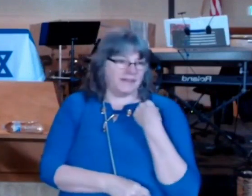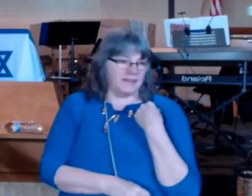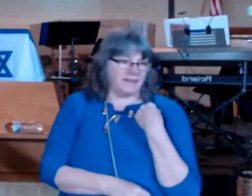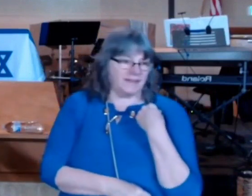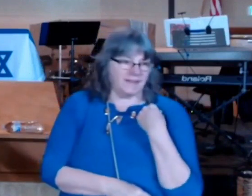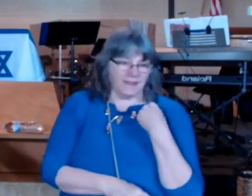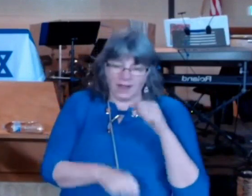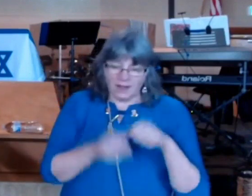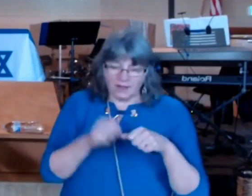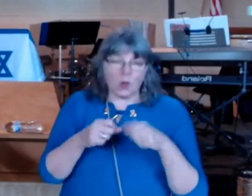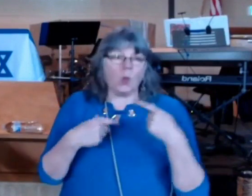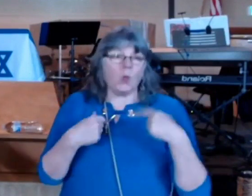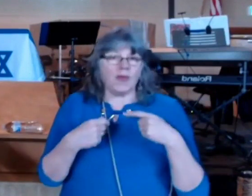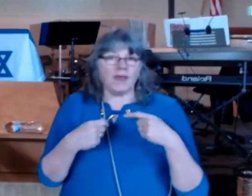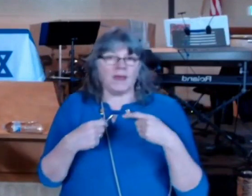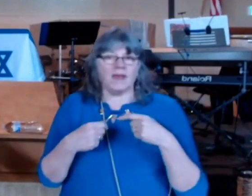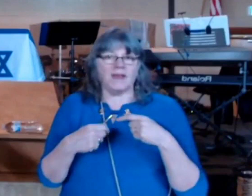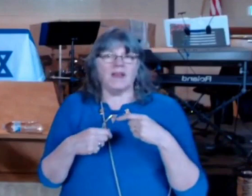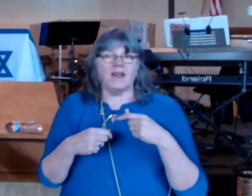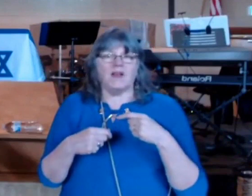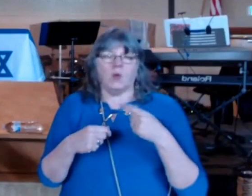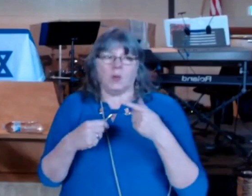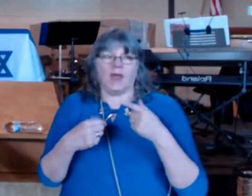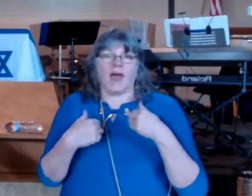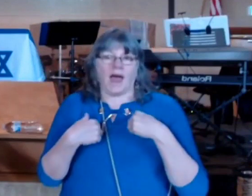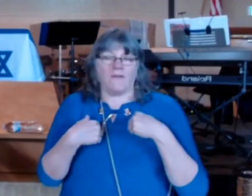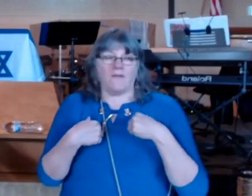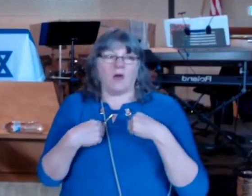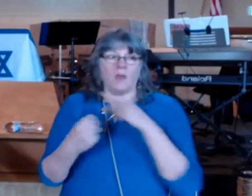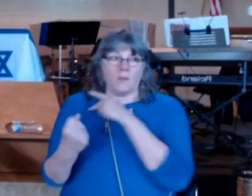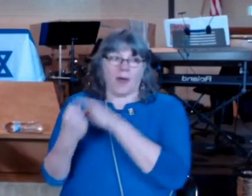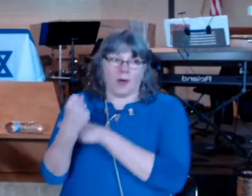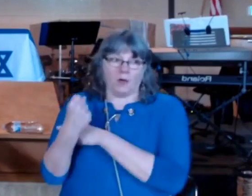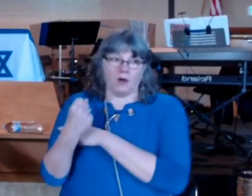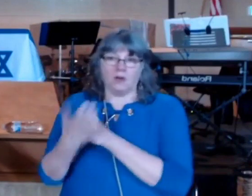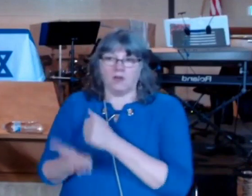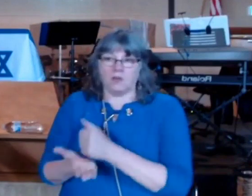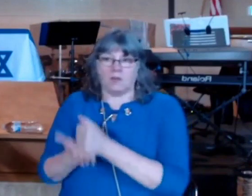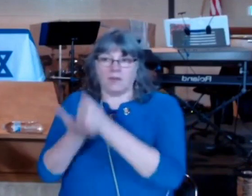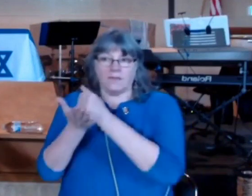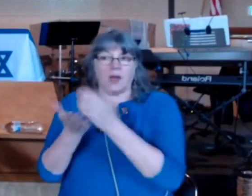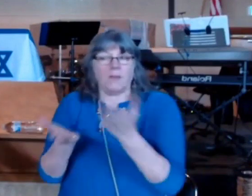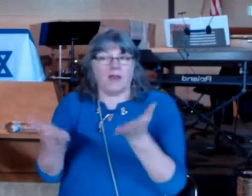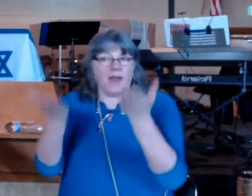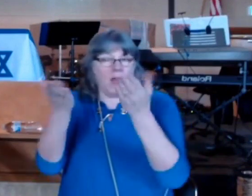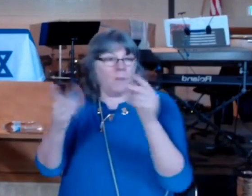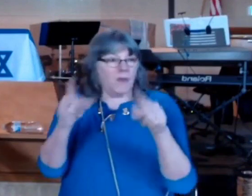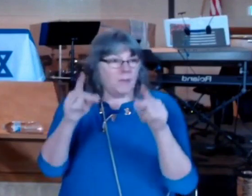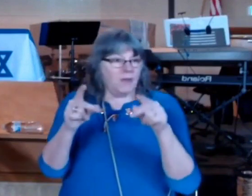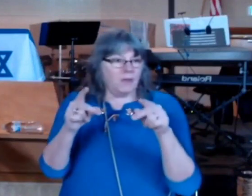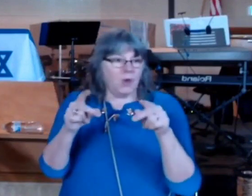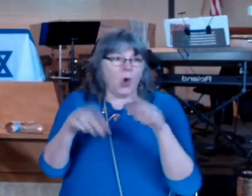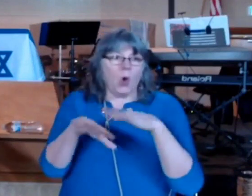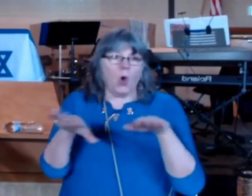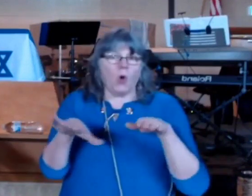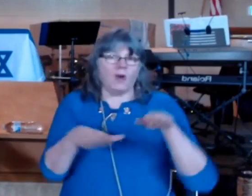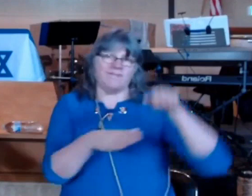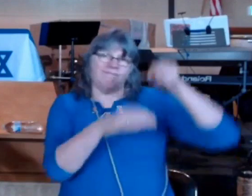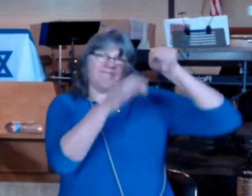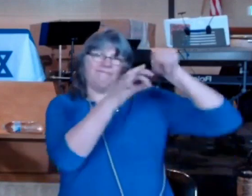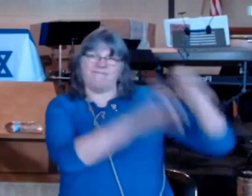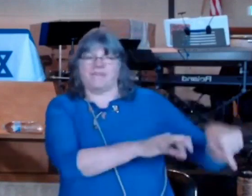loose lips perverted judgment through the things we say about people